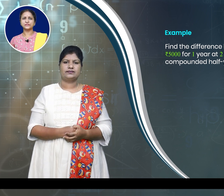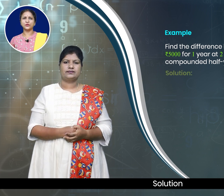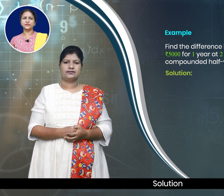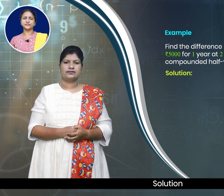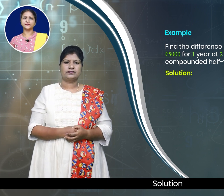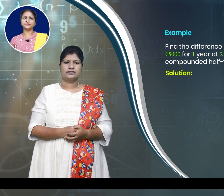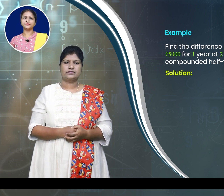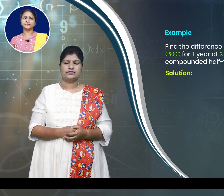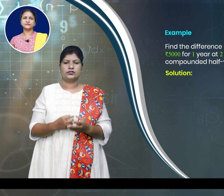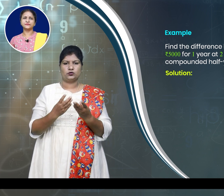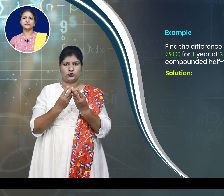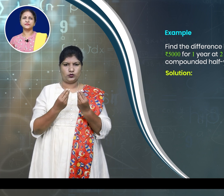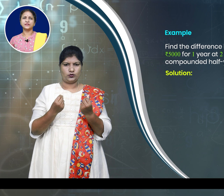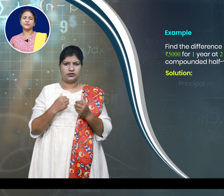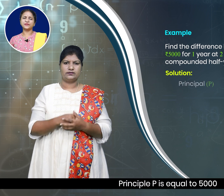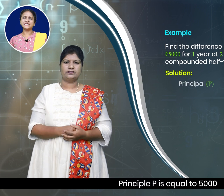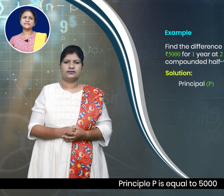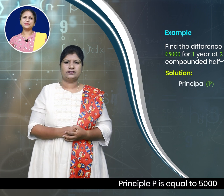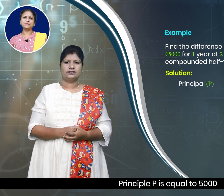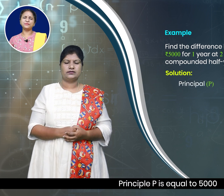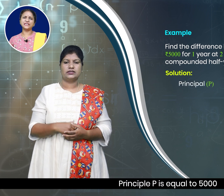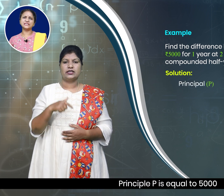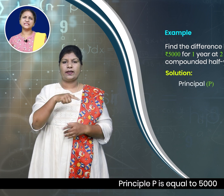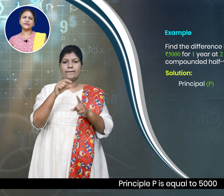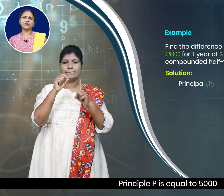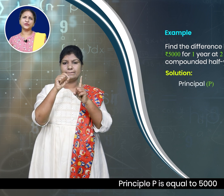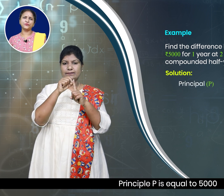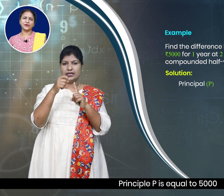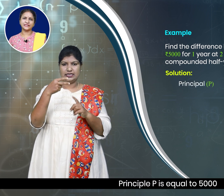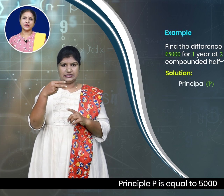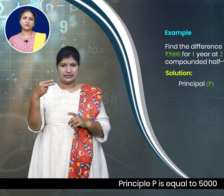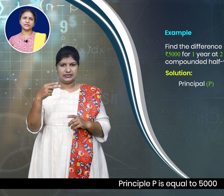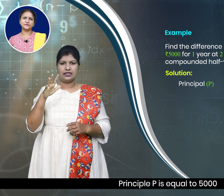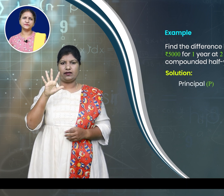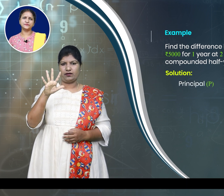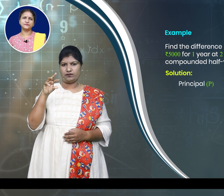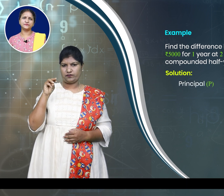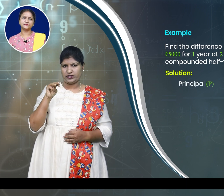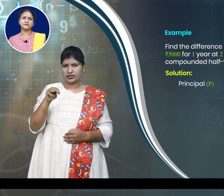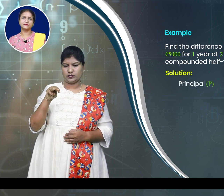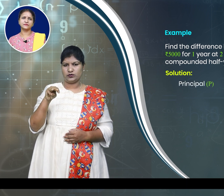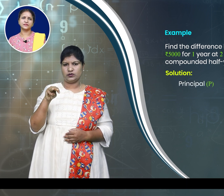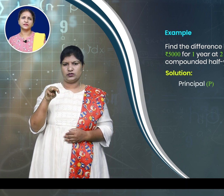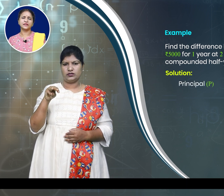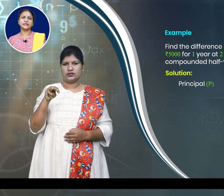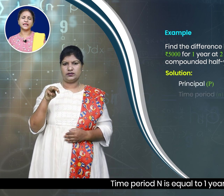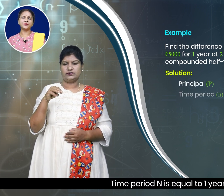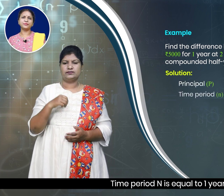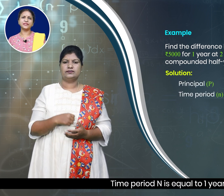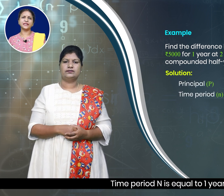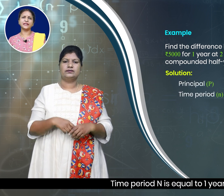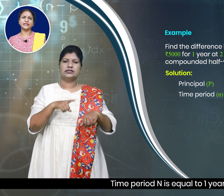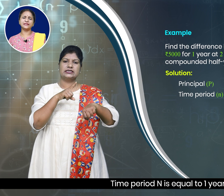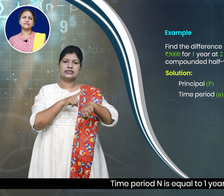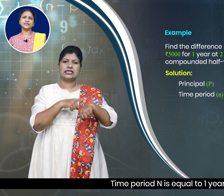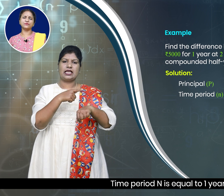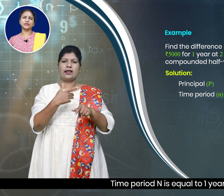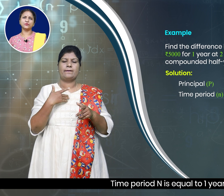Solution. Solution. Principle P is equal to 5000. Time period N is equal to